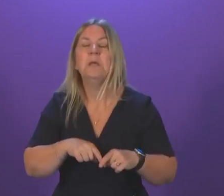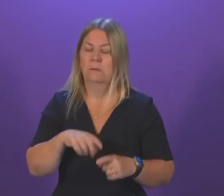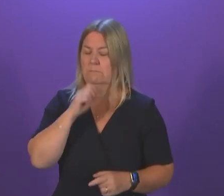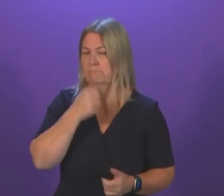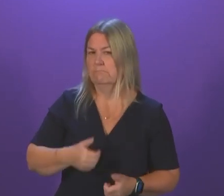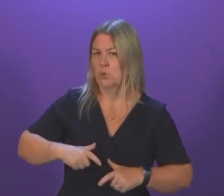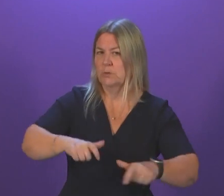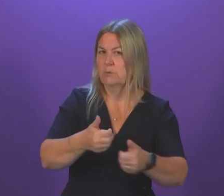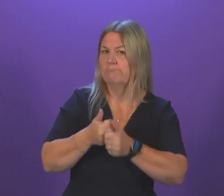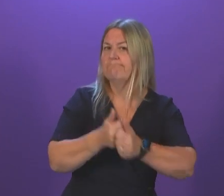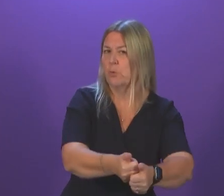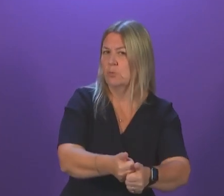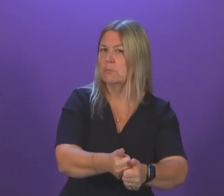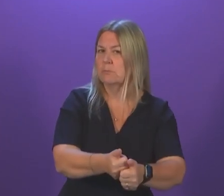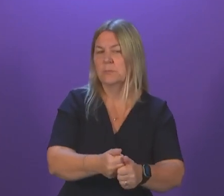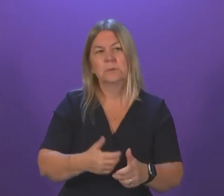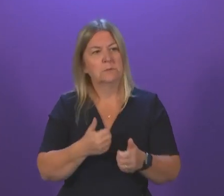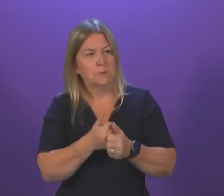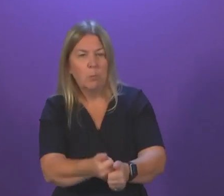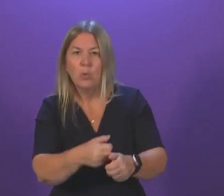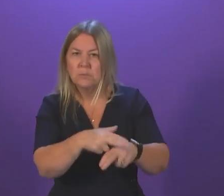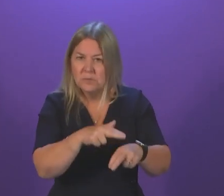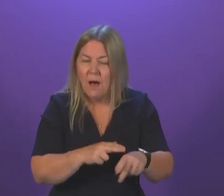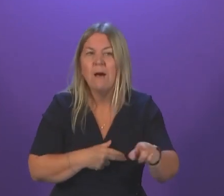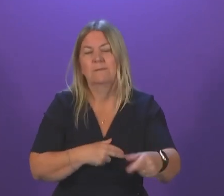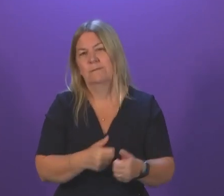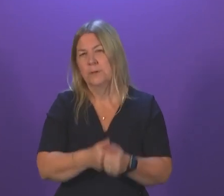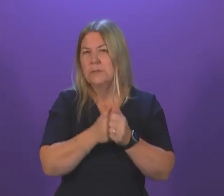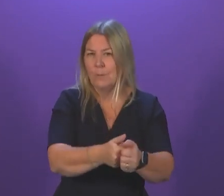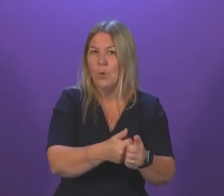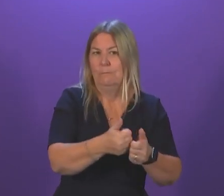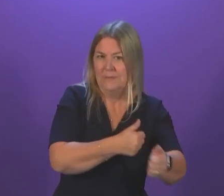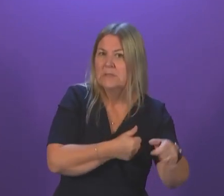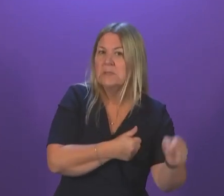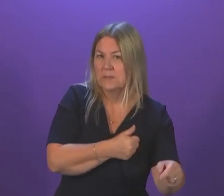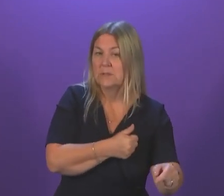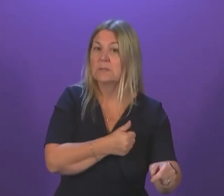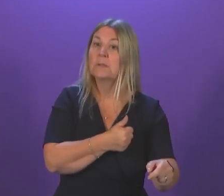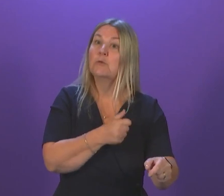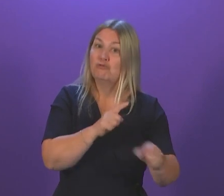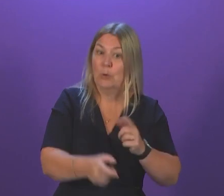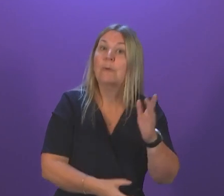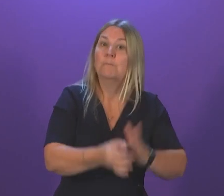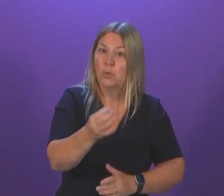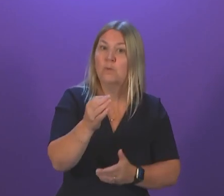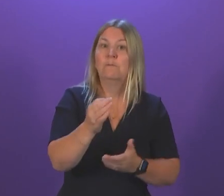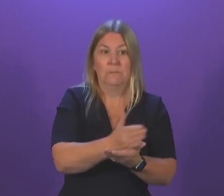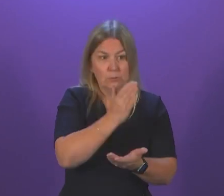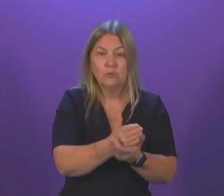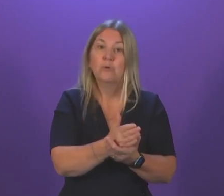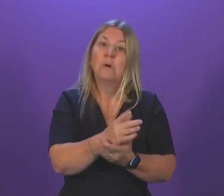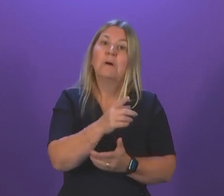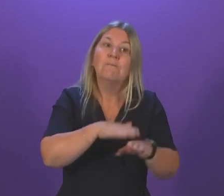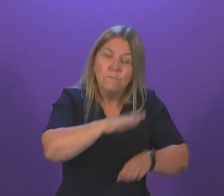continue to do everything to make sure that it is in a position to compete for and win contracts in the future. And to do that, of course,